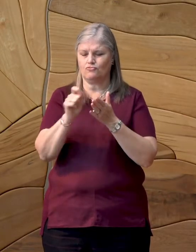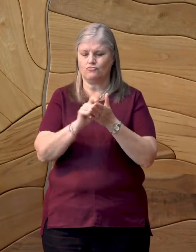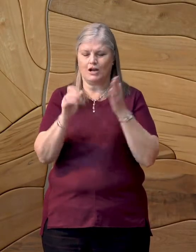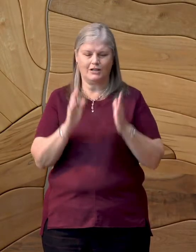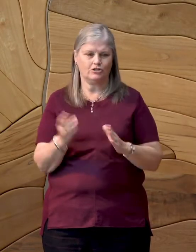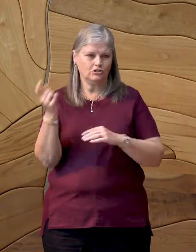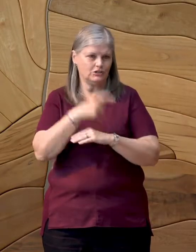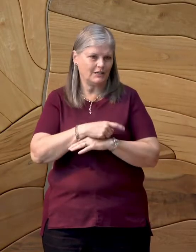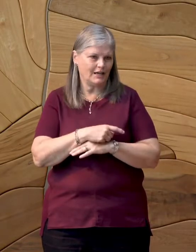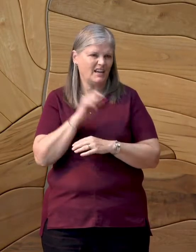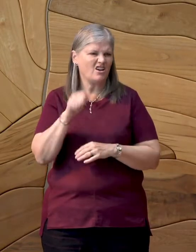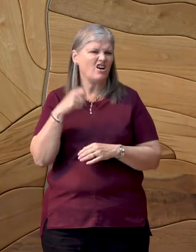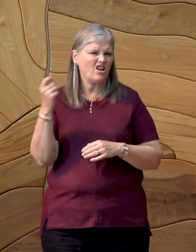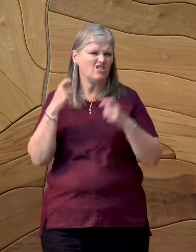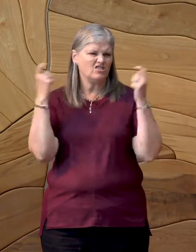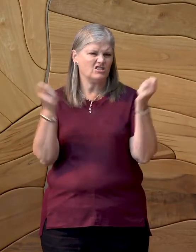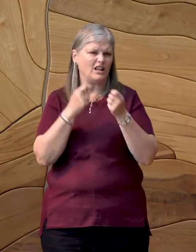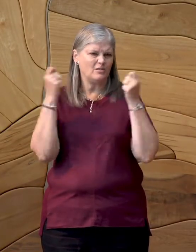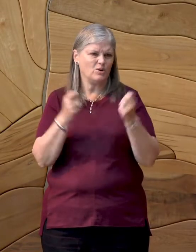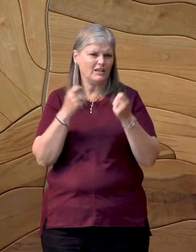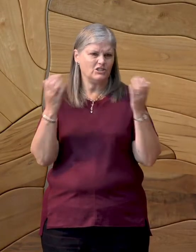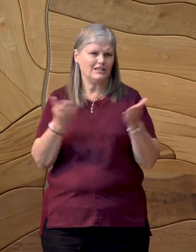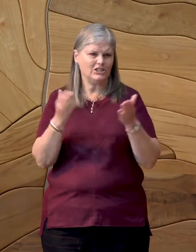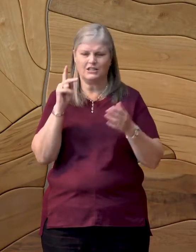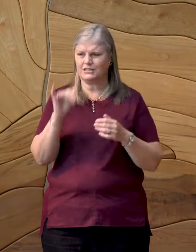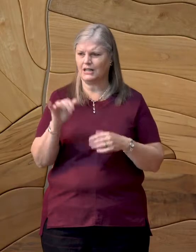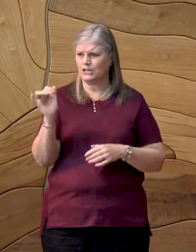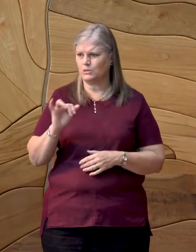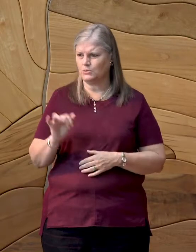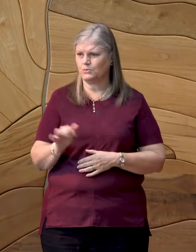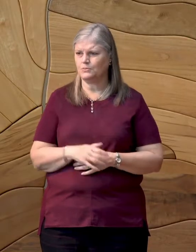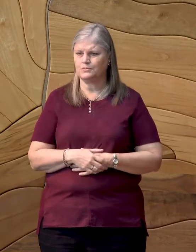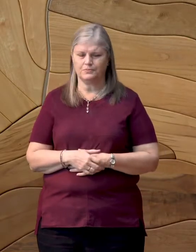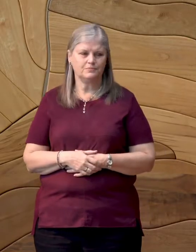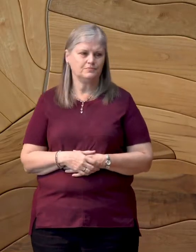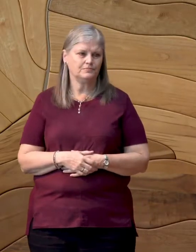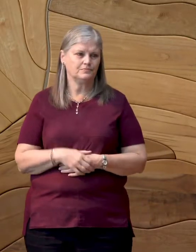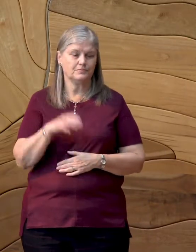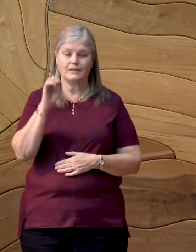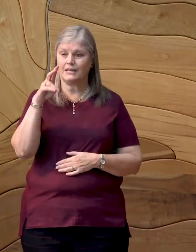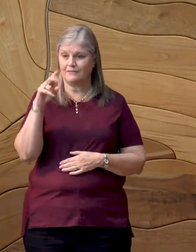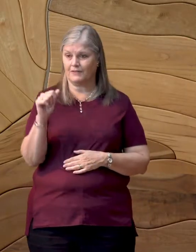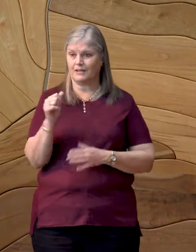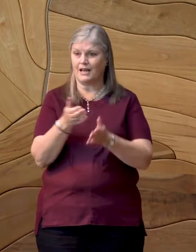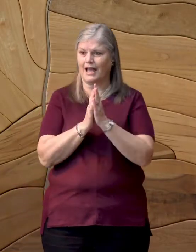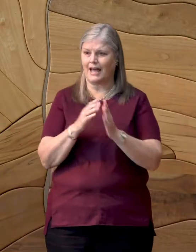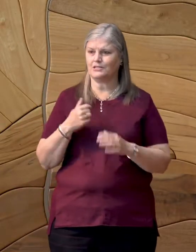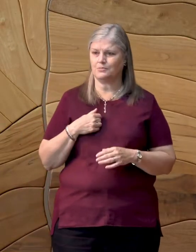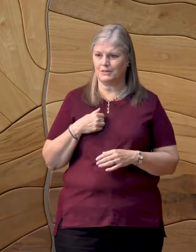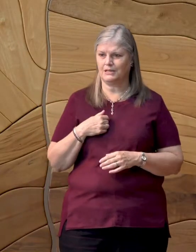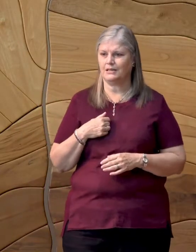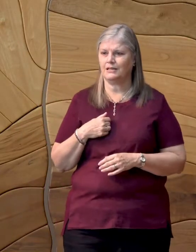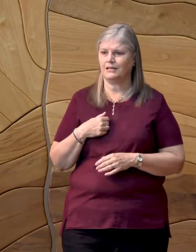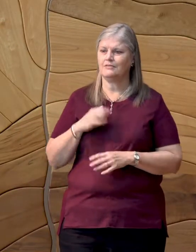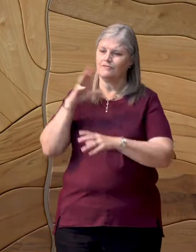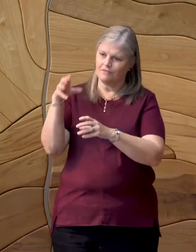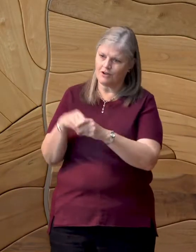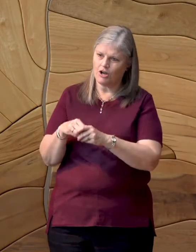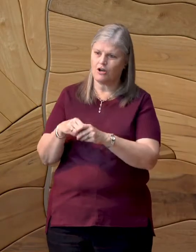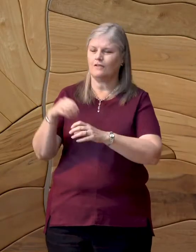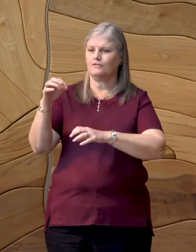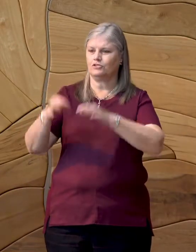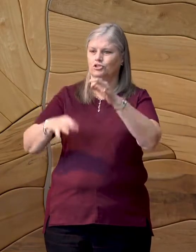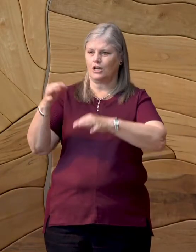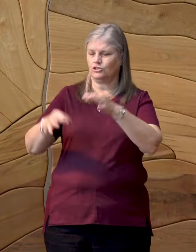I know there are other celebrations around the state today. Ava has asked me to be one of the judges of the essay